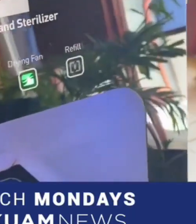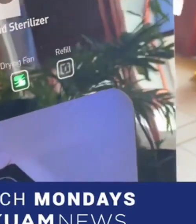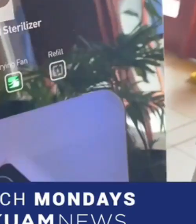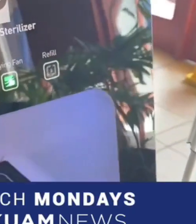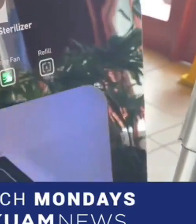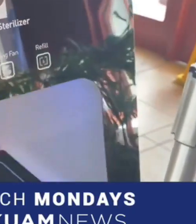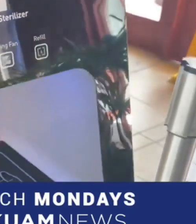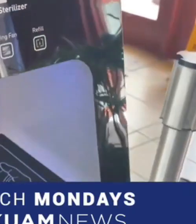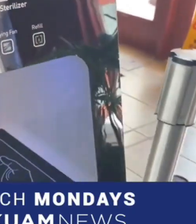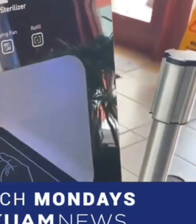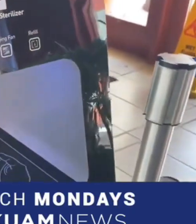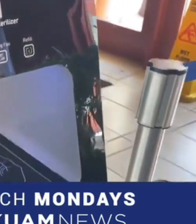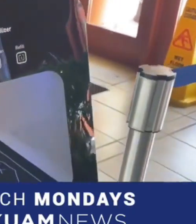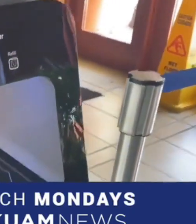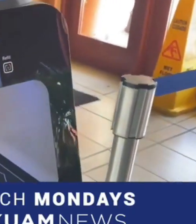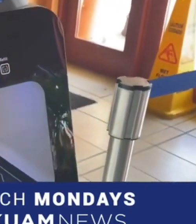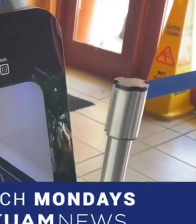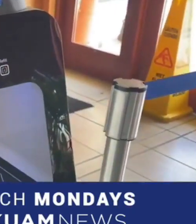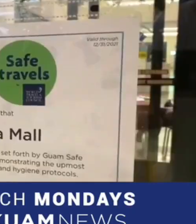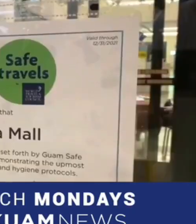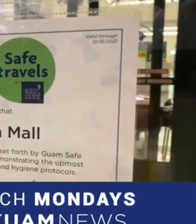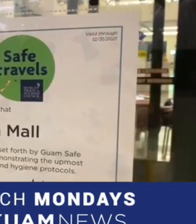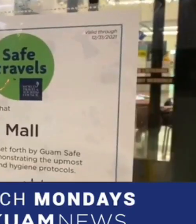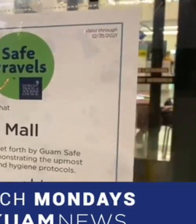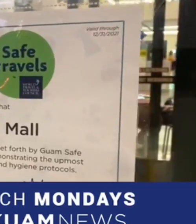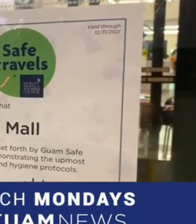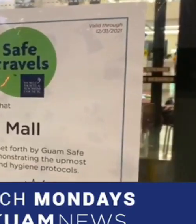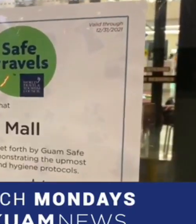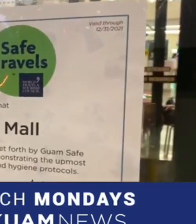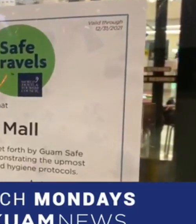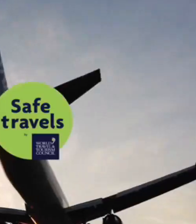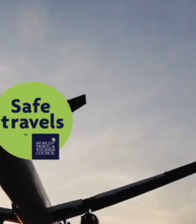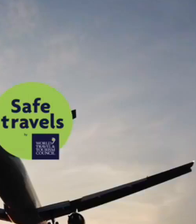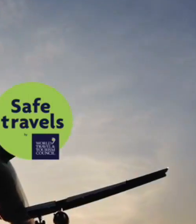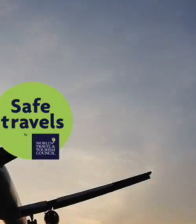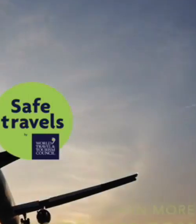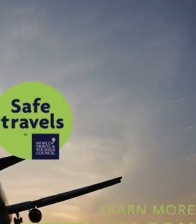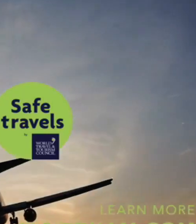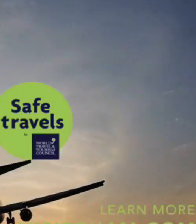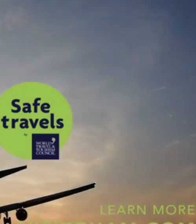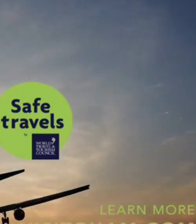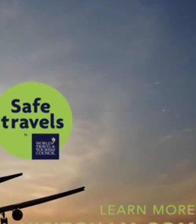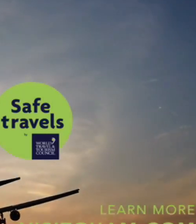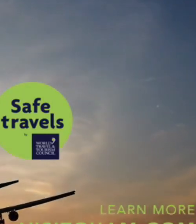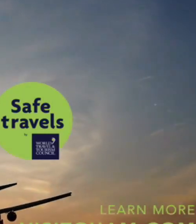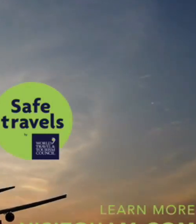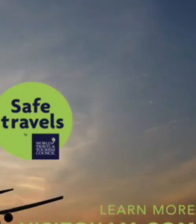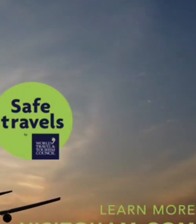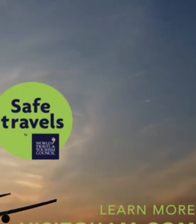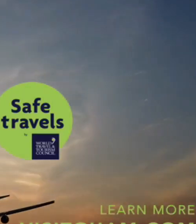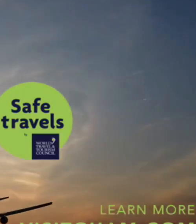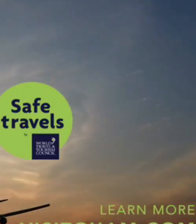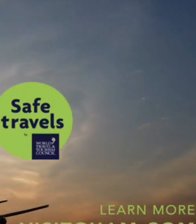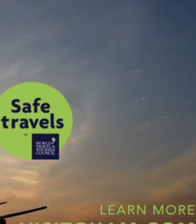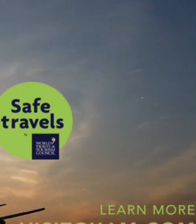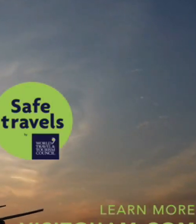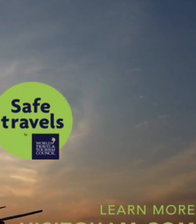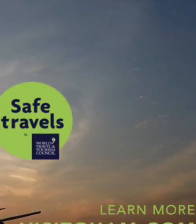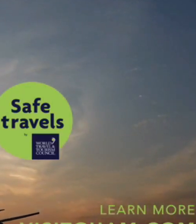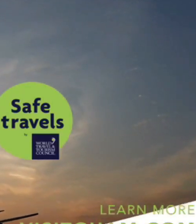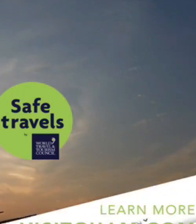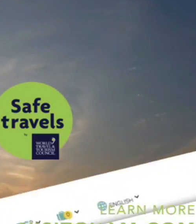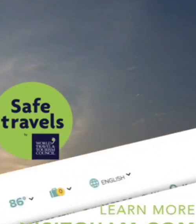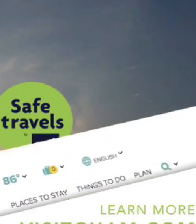business who's taken the Safe Guam and Safe Travels pledge to maintain health and safety standards to get Guam back on track. Log on to visitguam